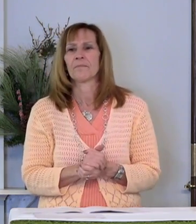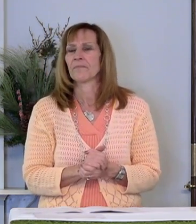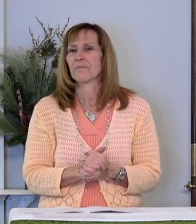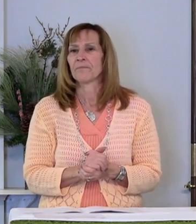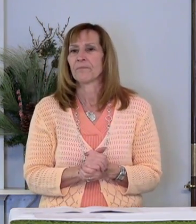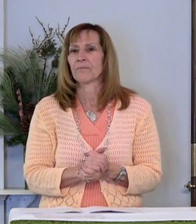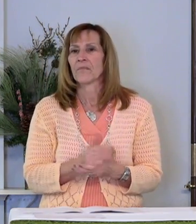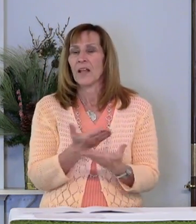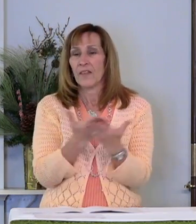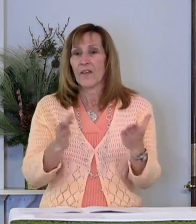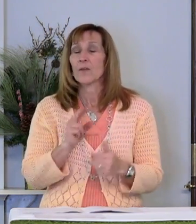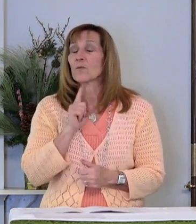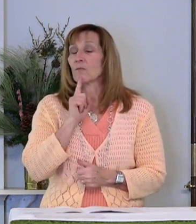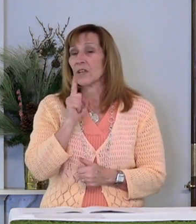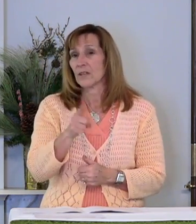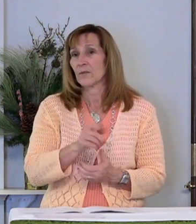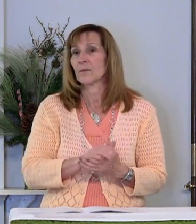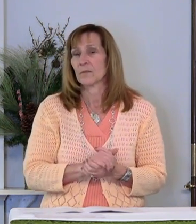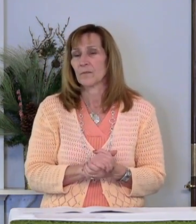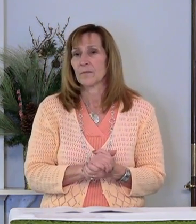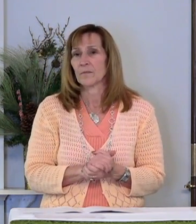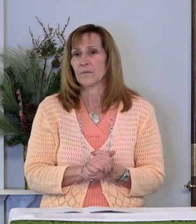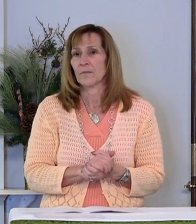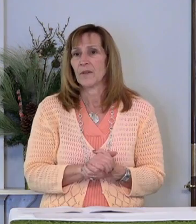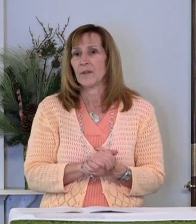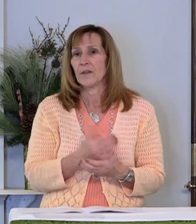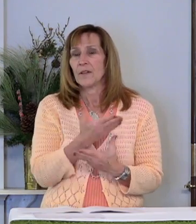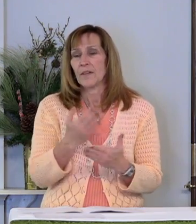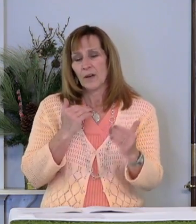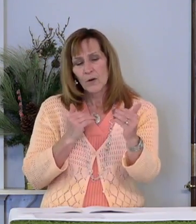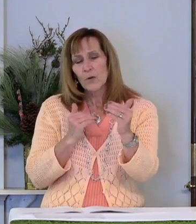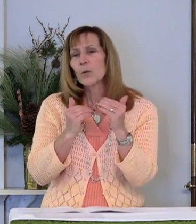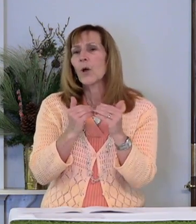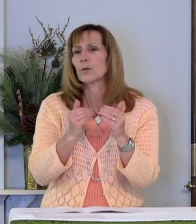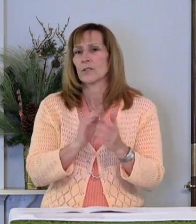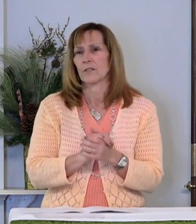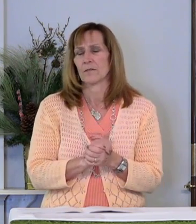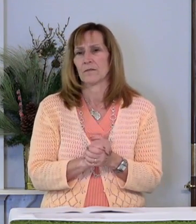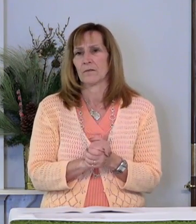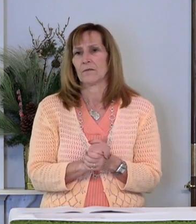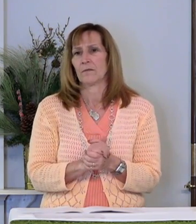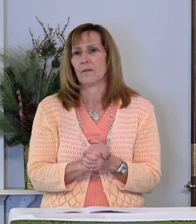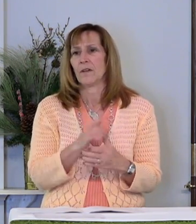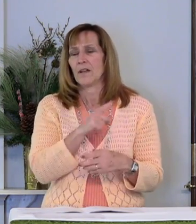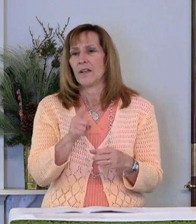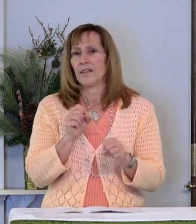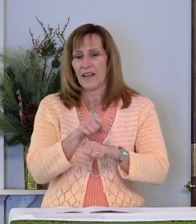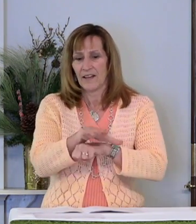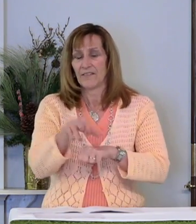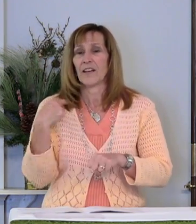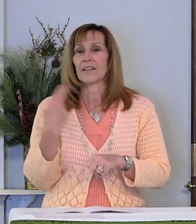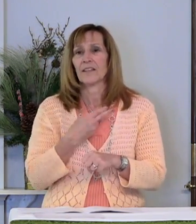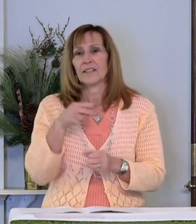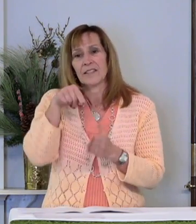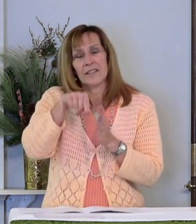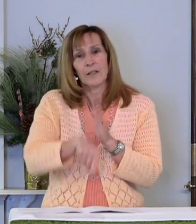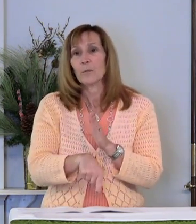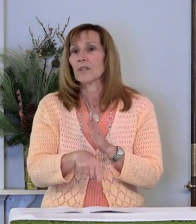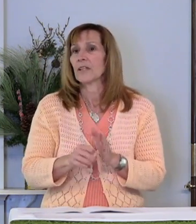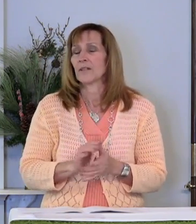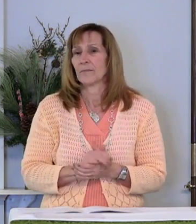They are real, they are close, and they affect us deeply.